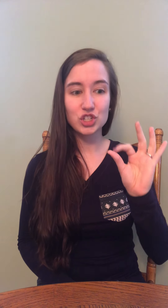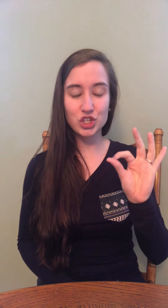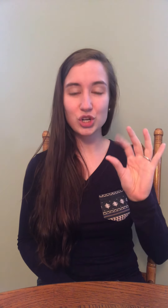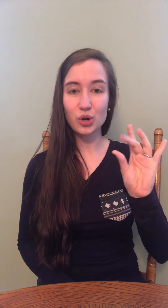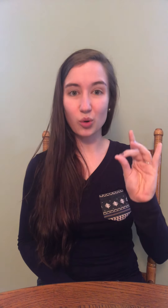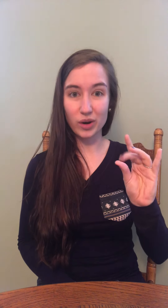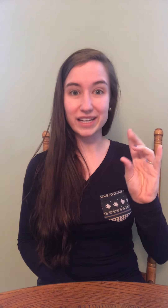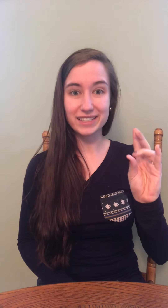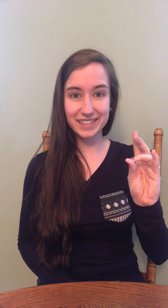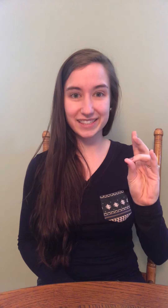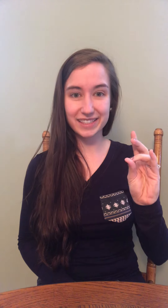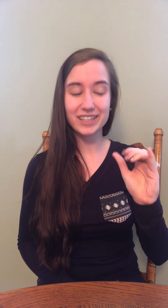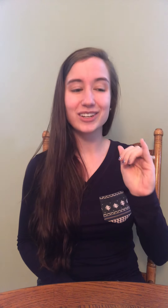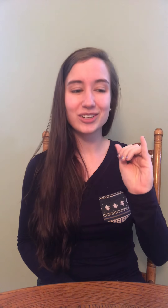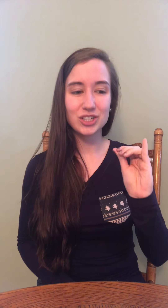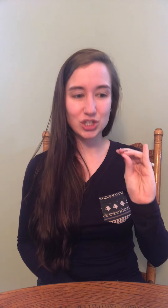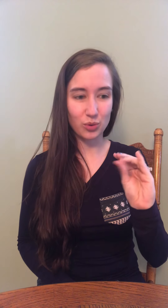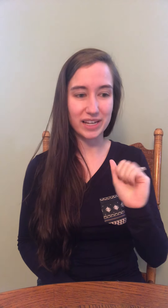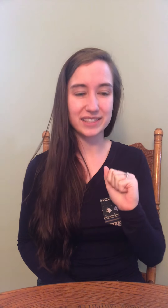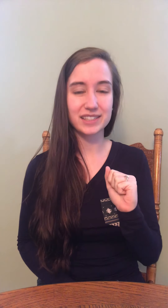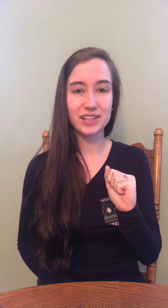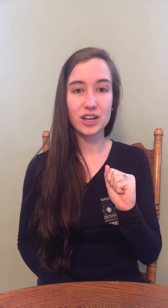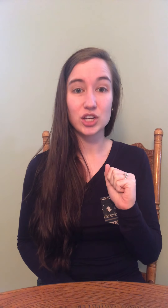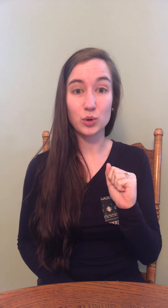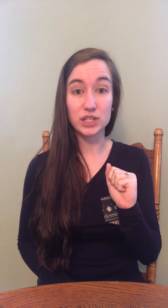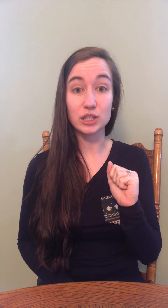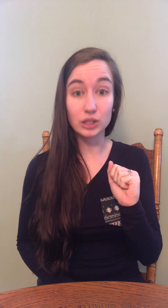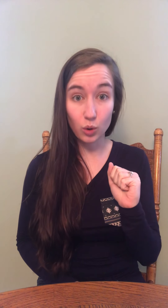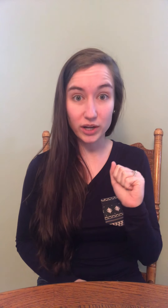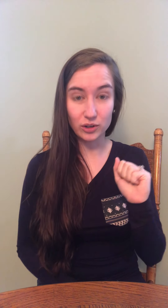Choice. Choice. Your word is loyal.